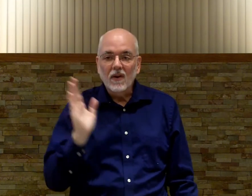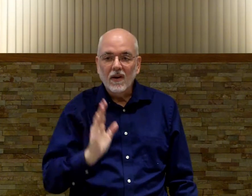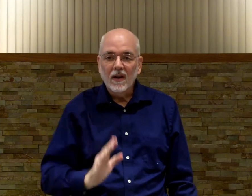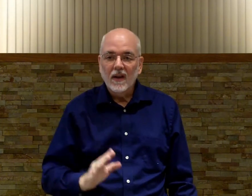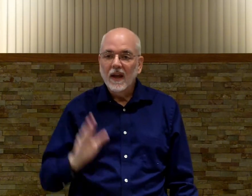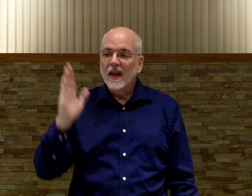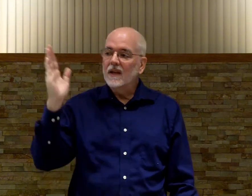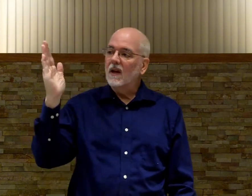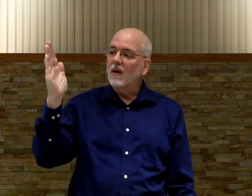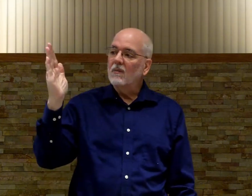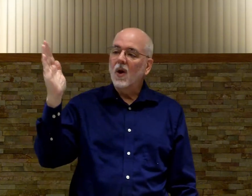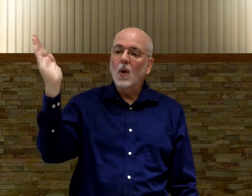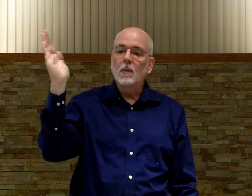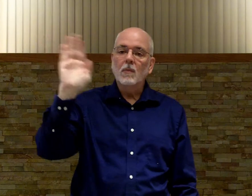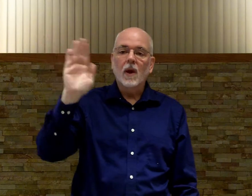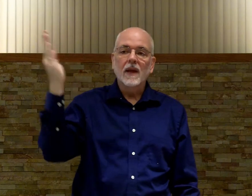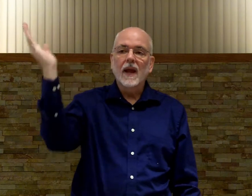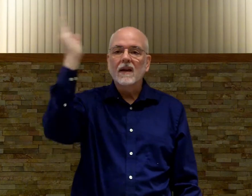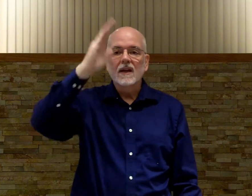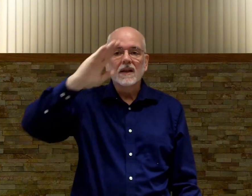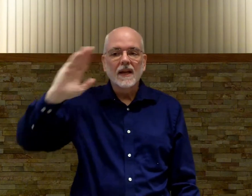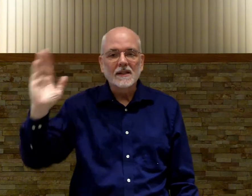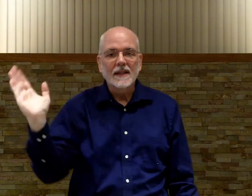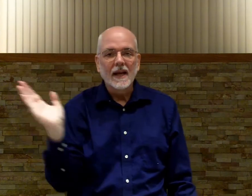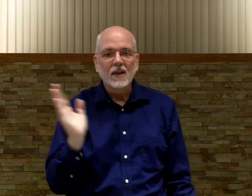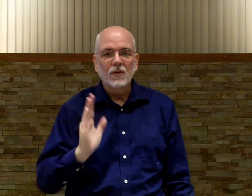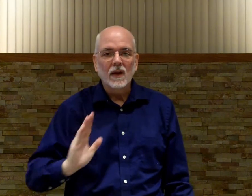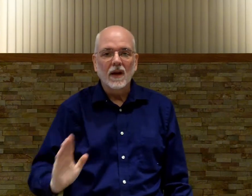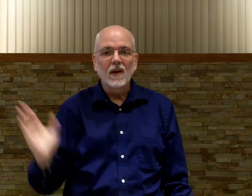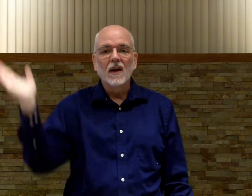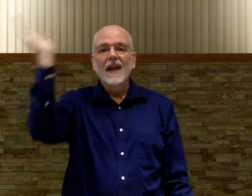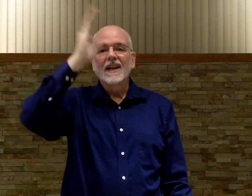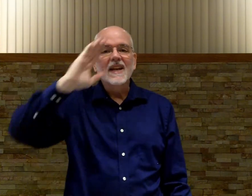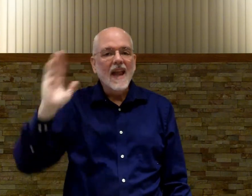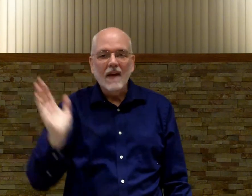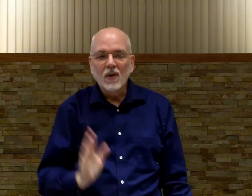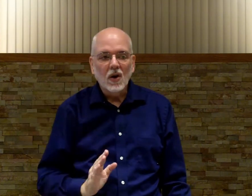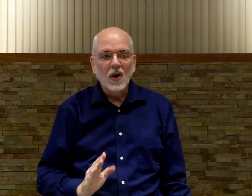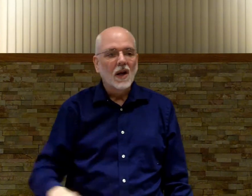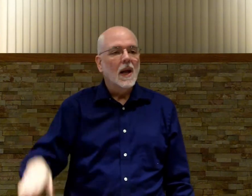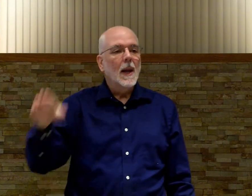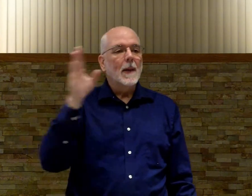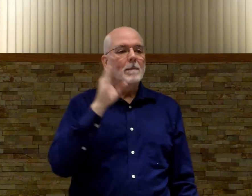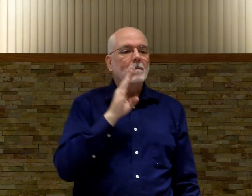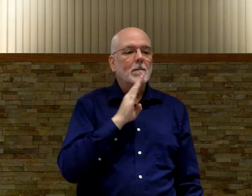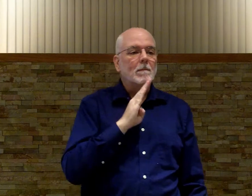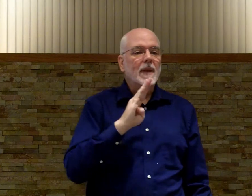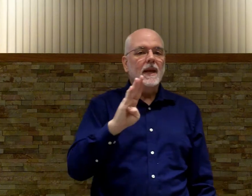it's a open palm hand just kind of snaking through the ear never be